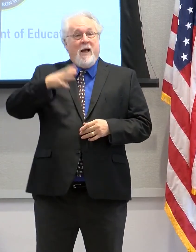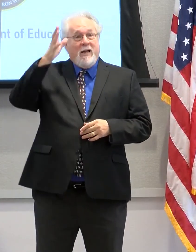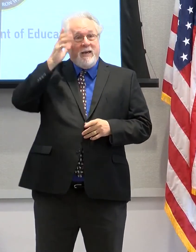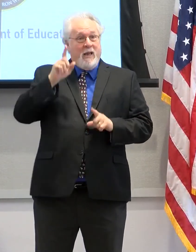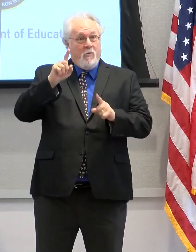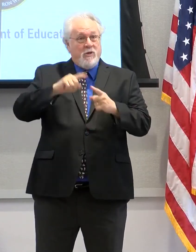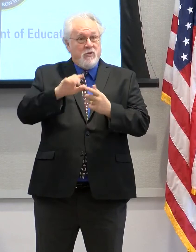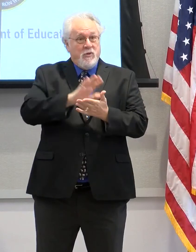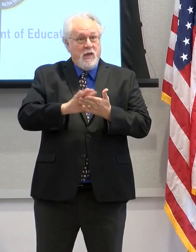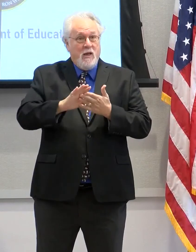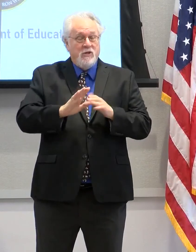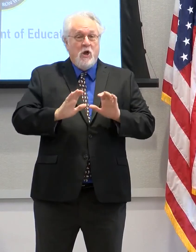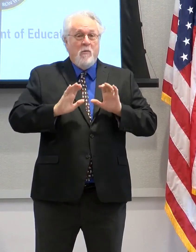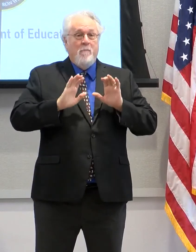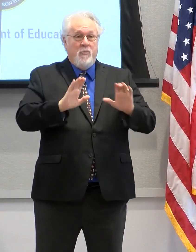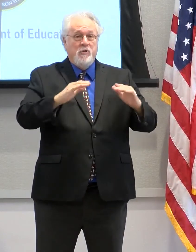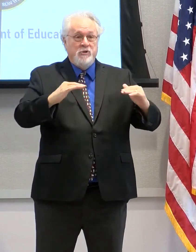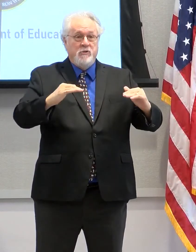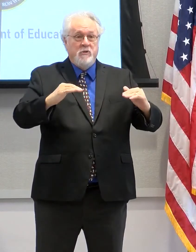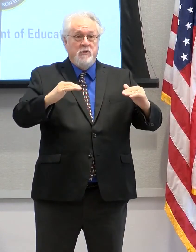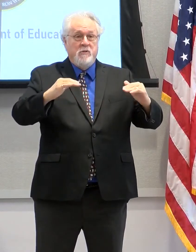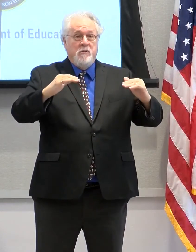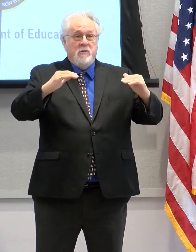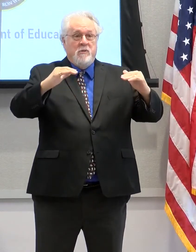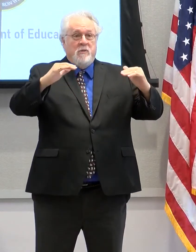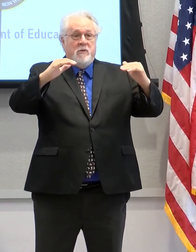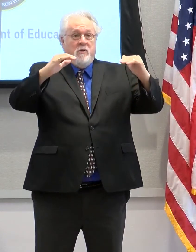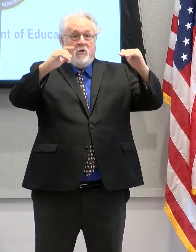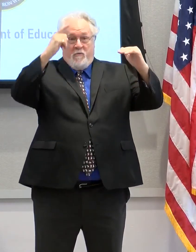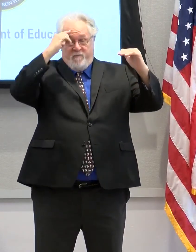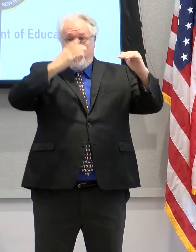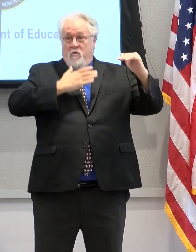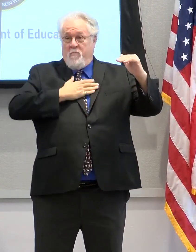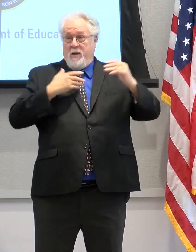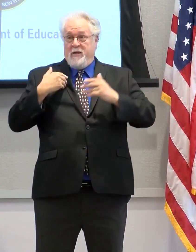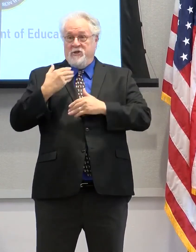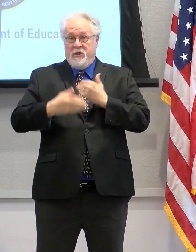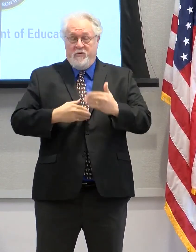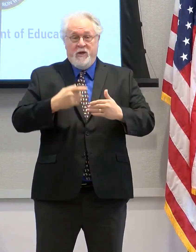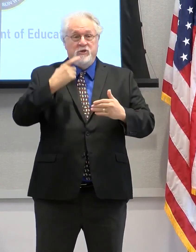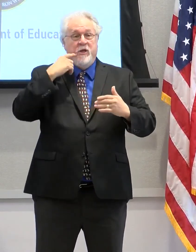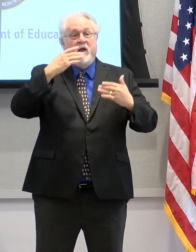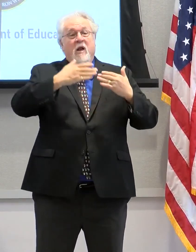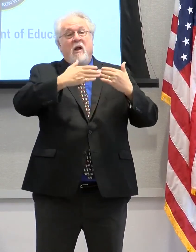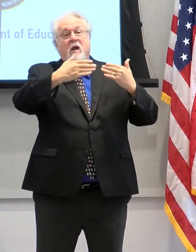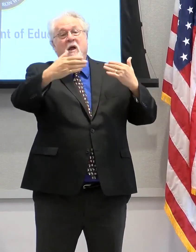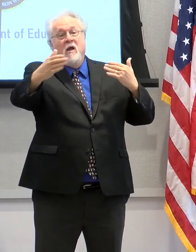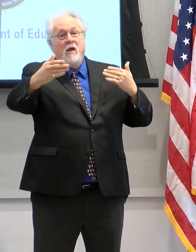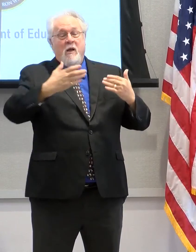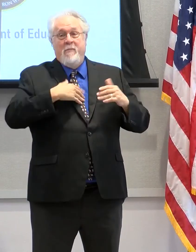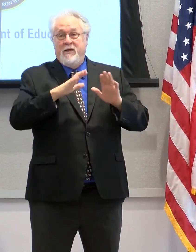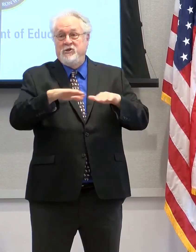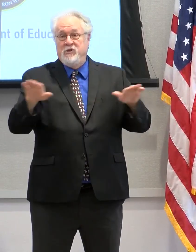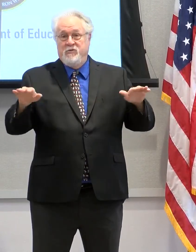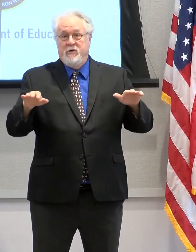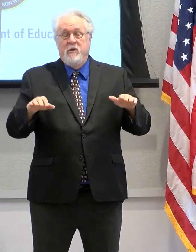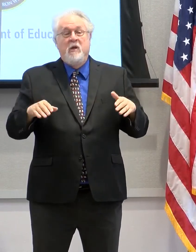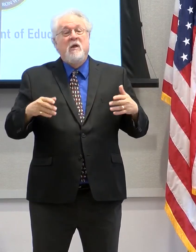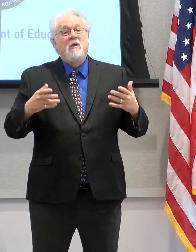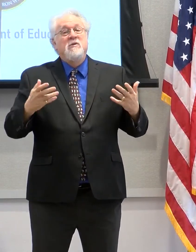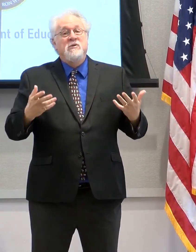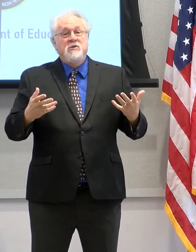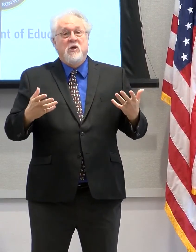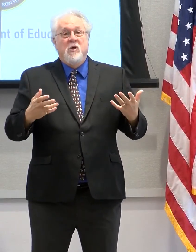college pushed the horizon for my generation and for the generation of my children. So